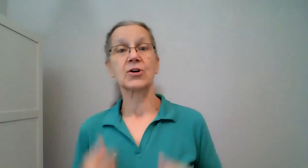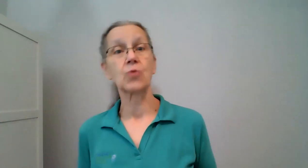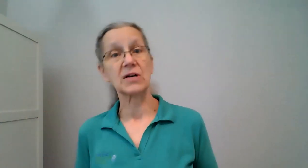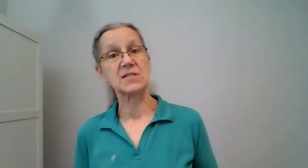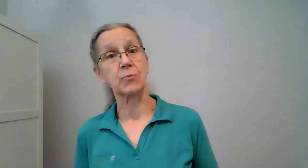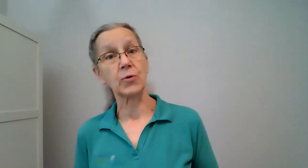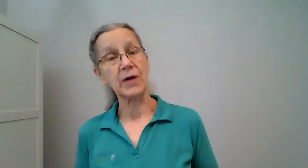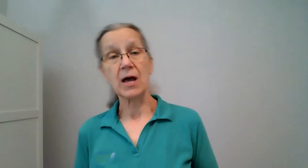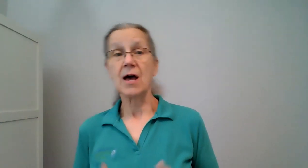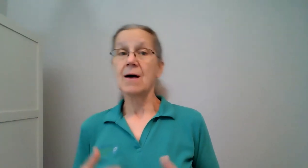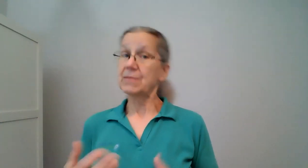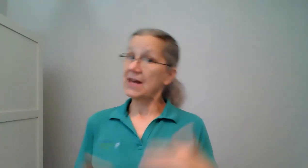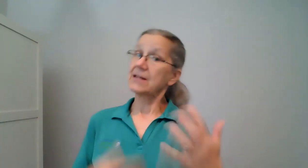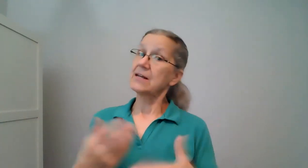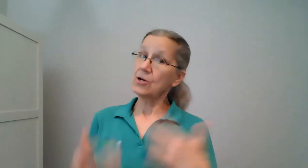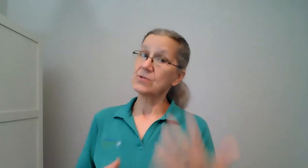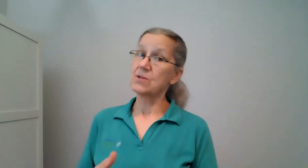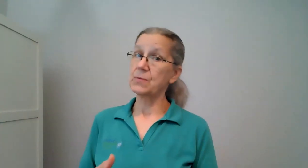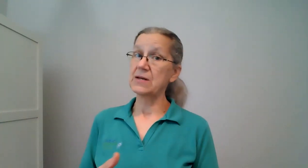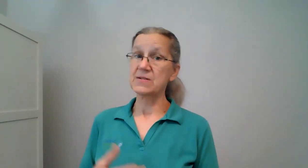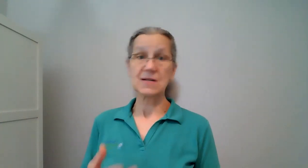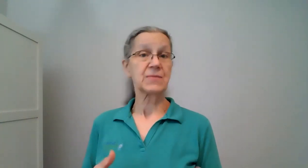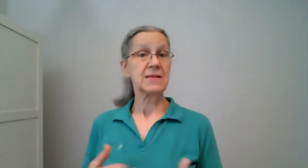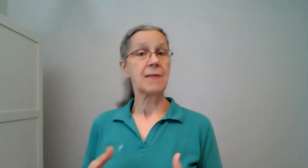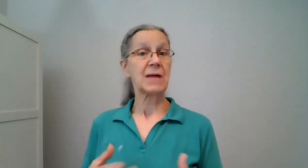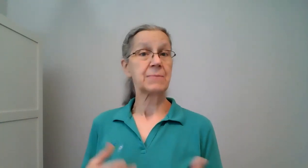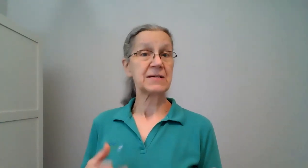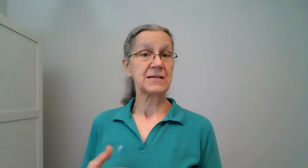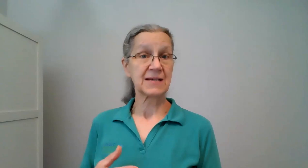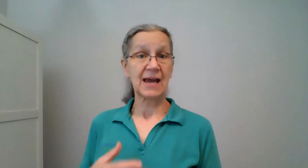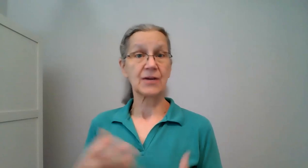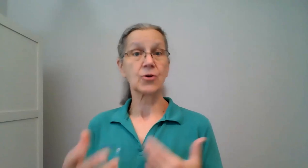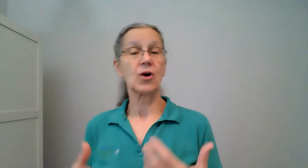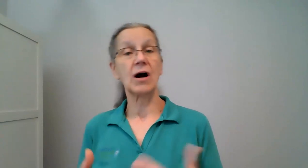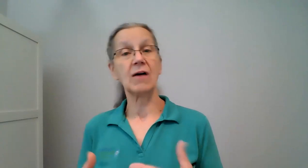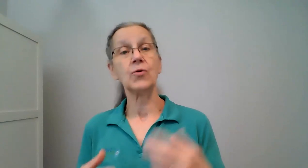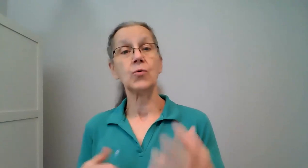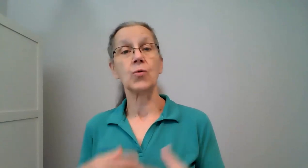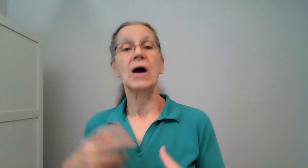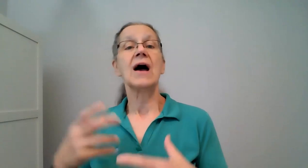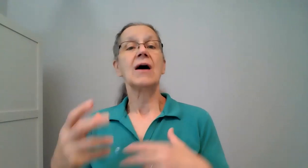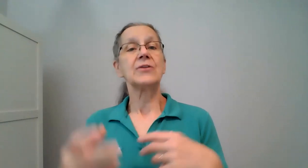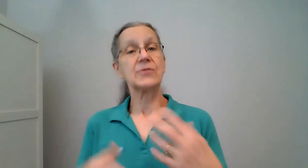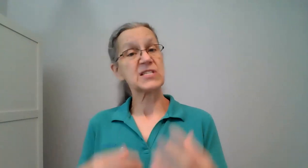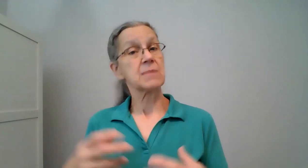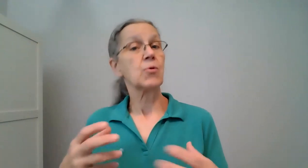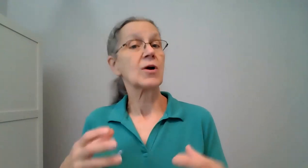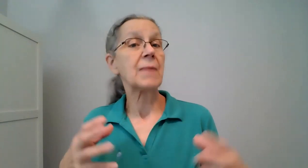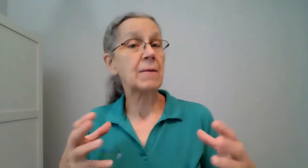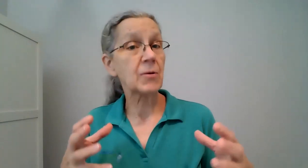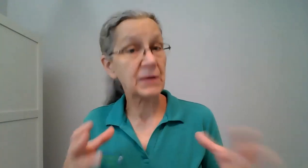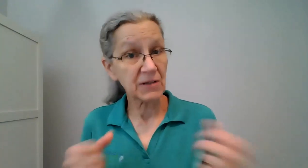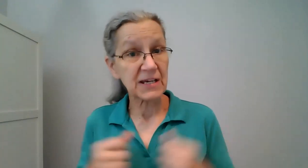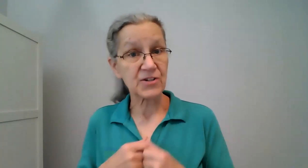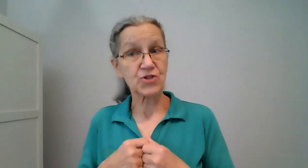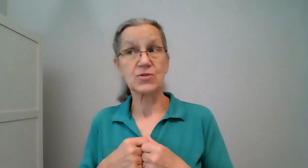across the board but that can also be something that might be an indicator of oh noticing more about mobility issues